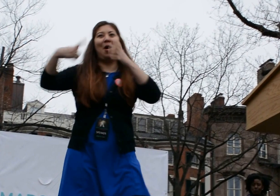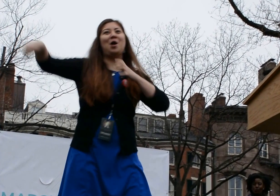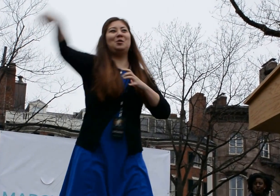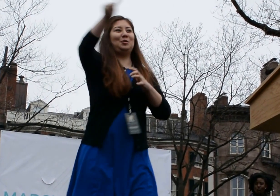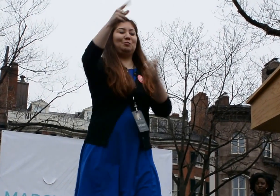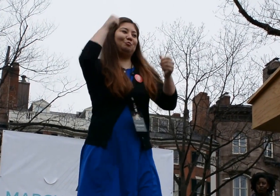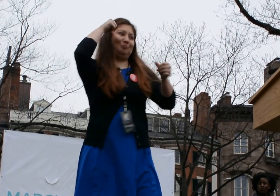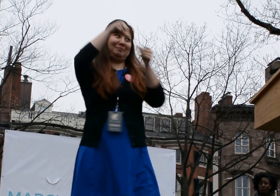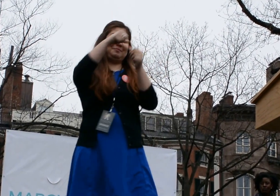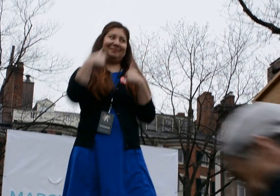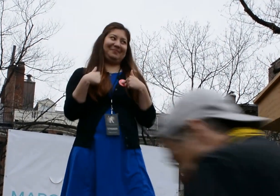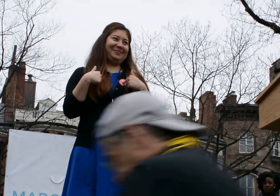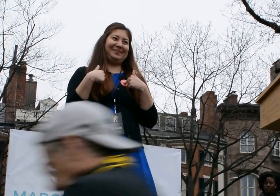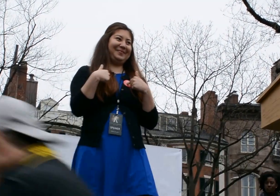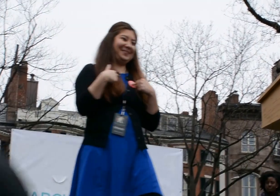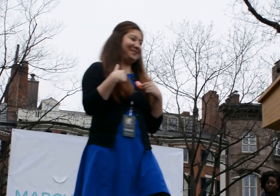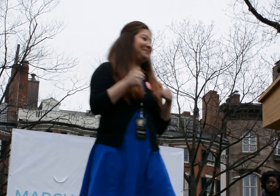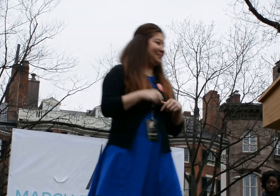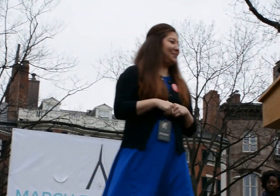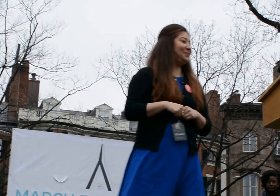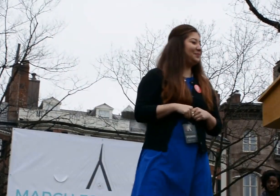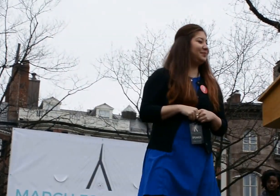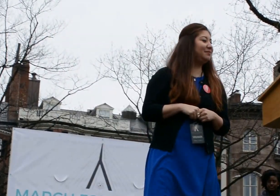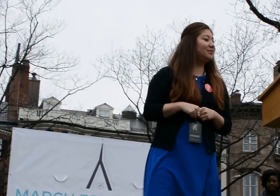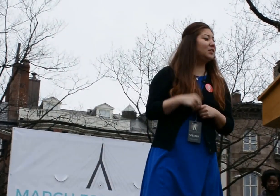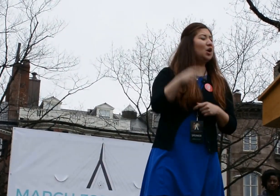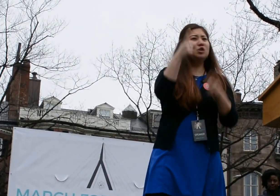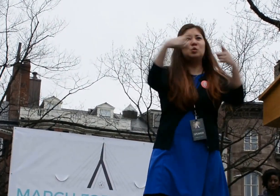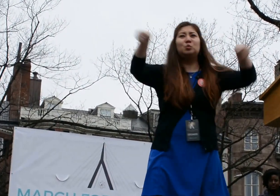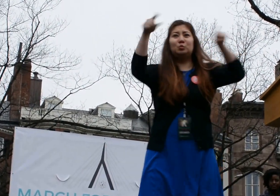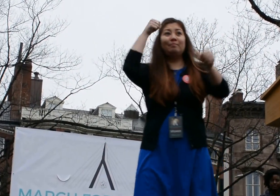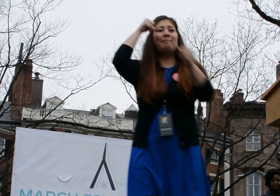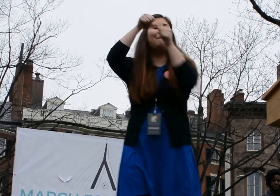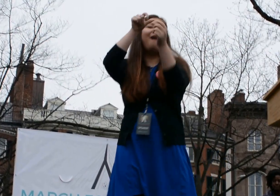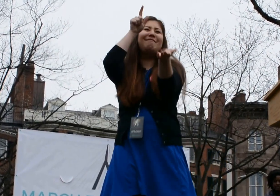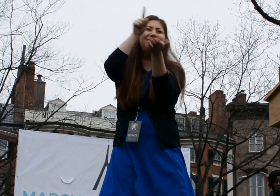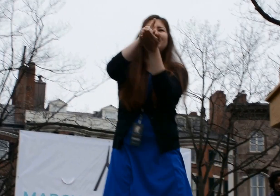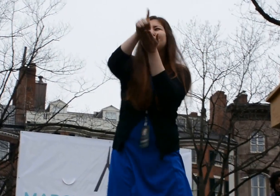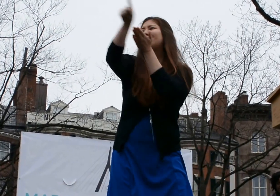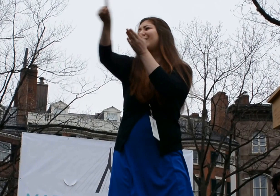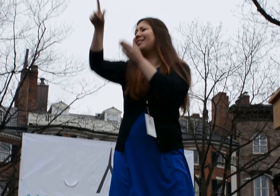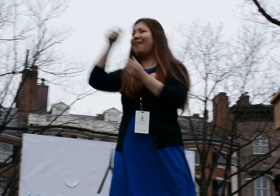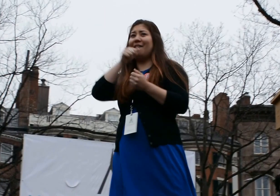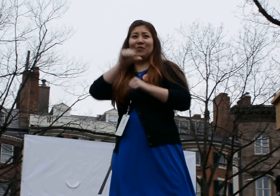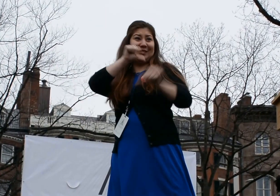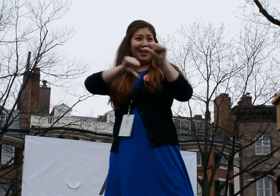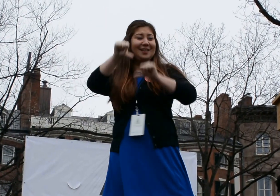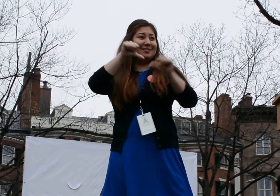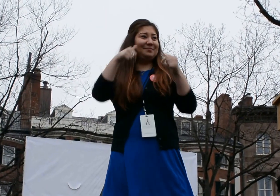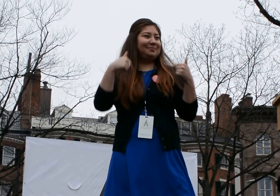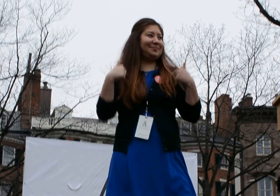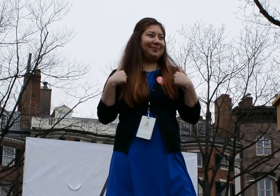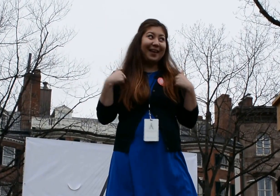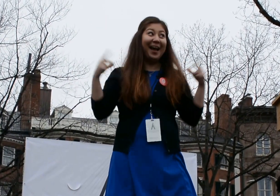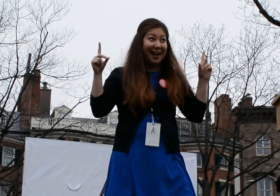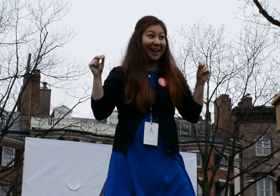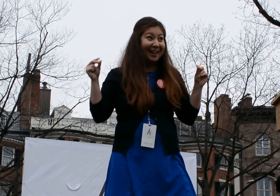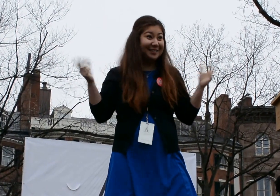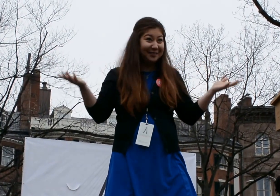but that's not how I want you to remember me. Do you remember falling in love with science? I do.